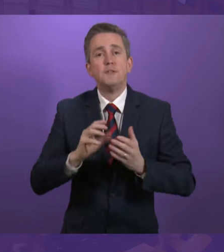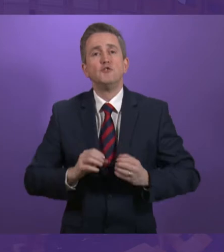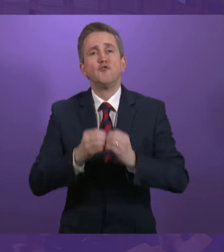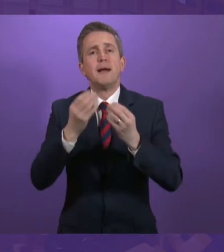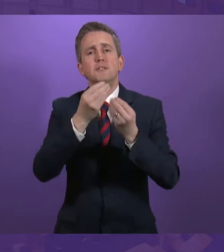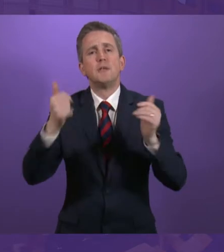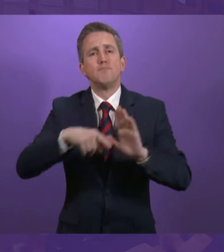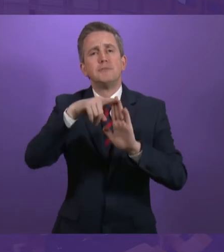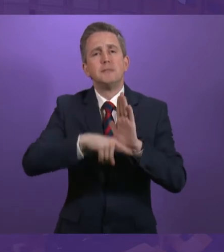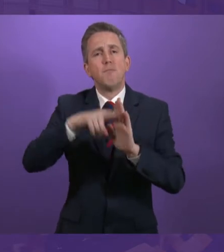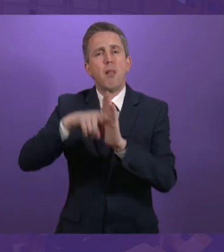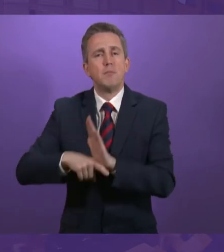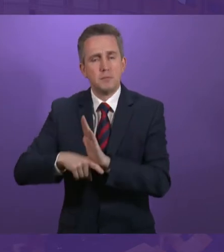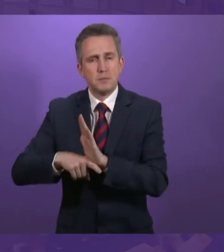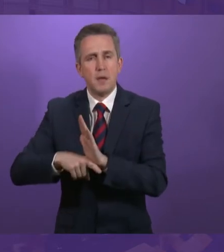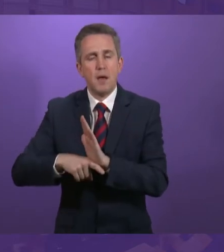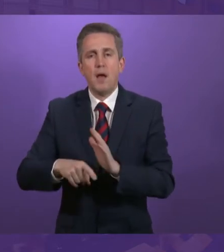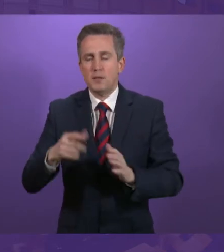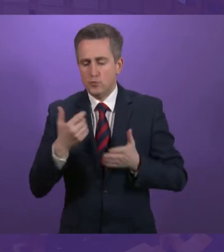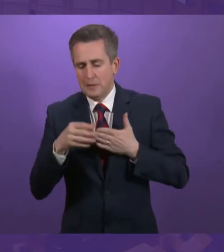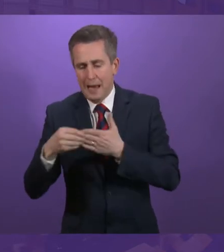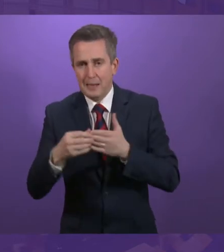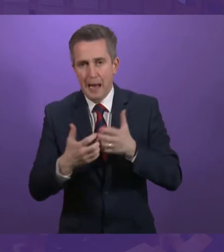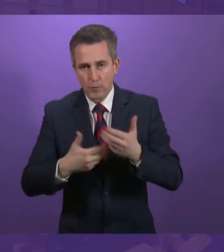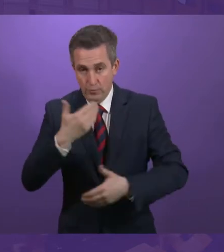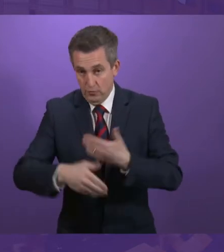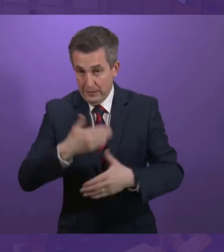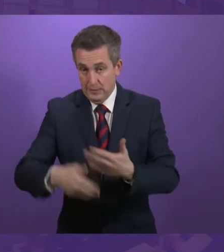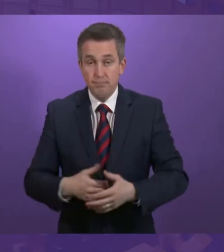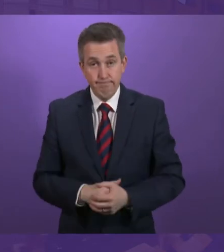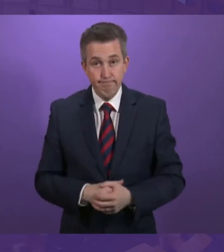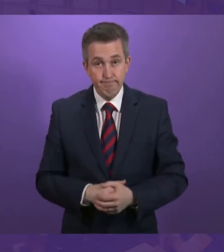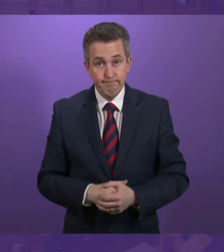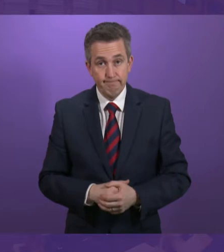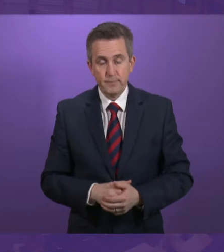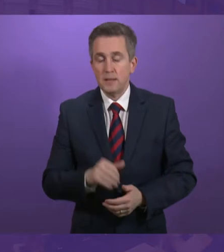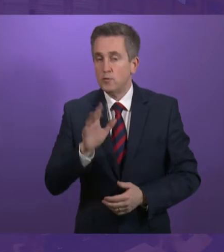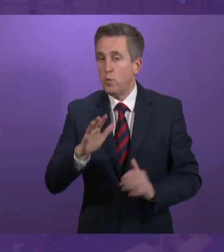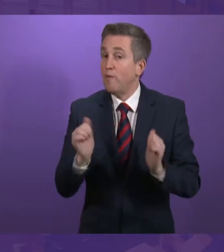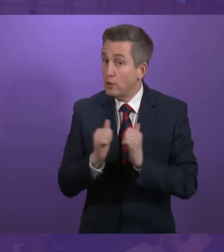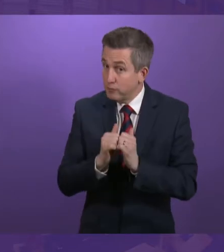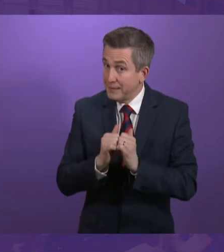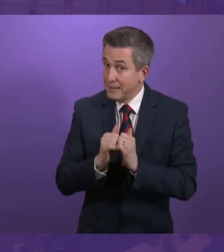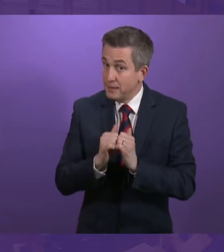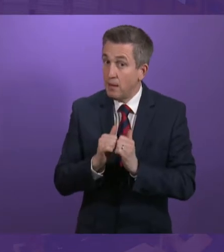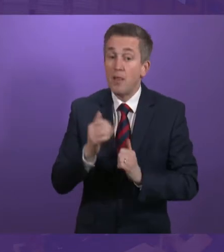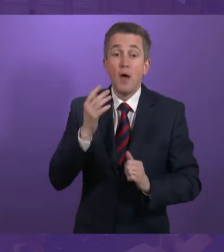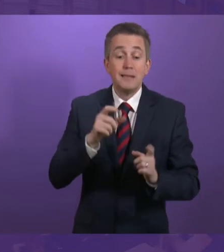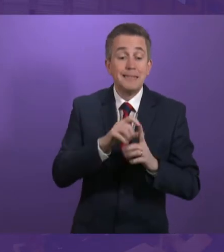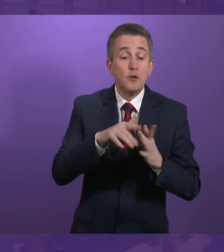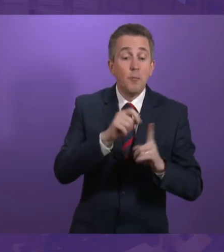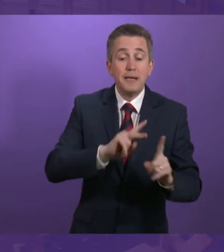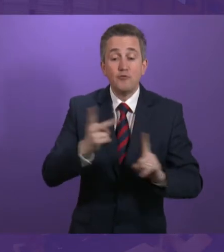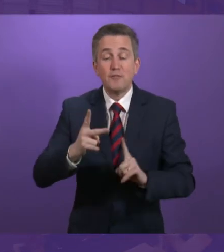agreed with user and stakeholder input. So let me be clear today, we will protect people's payments during transfer.